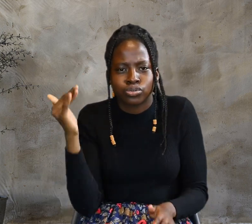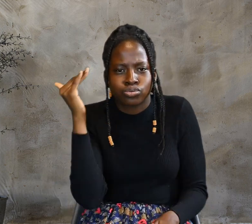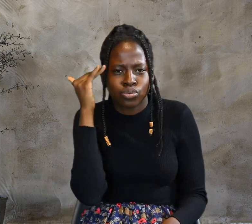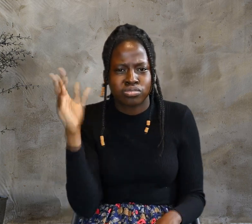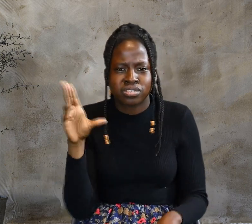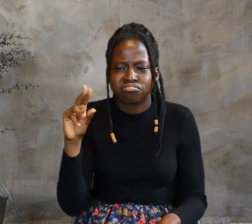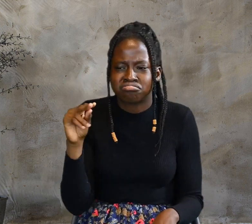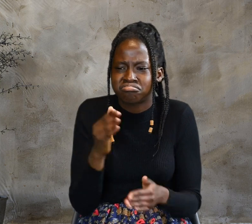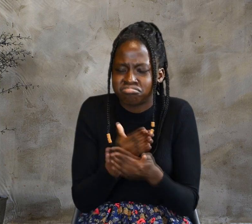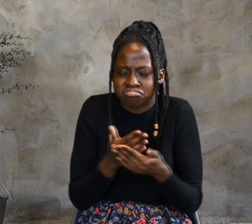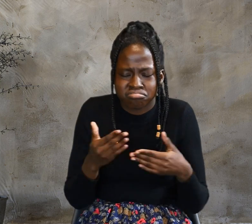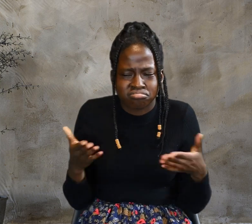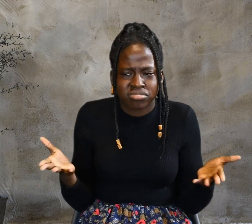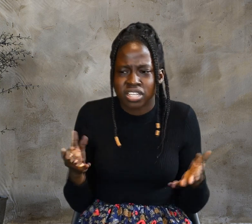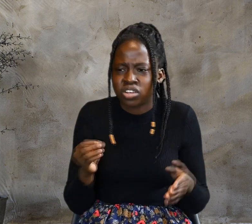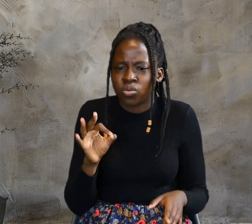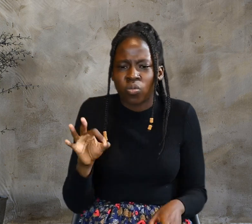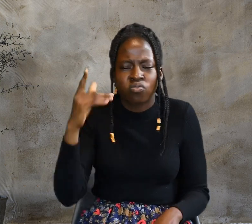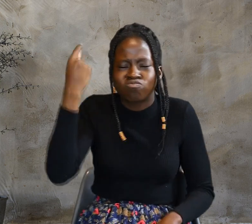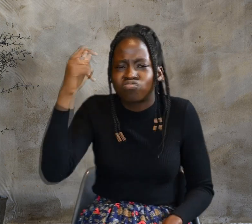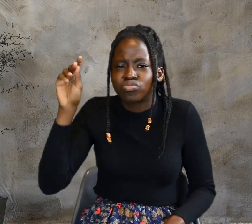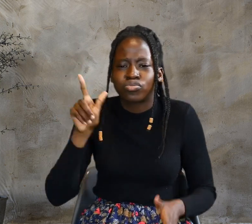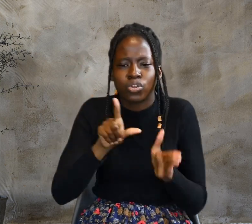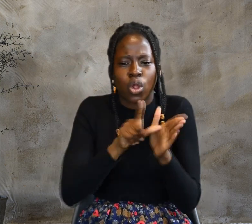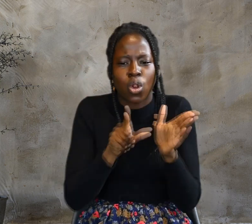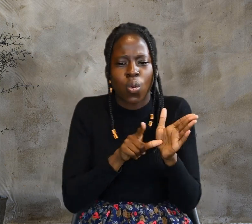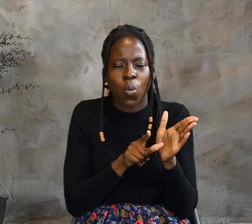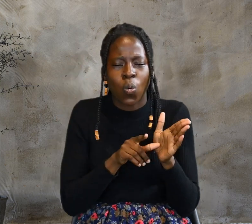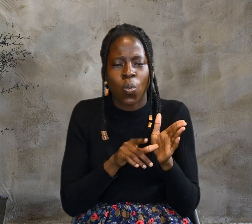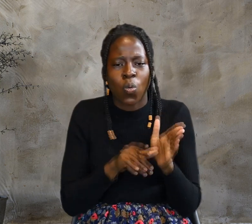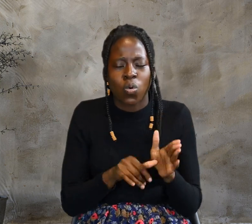of the law, there is a curse on them.